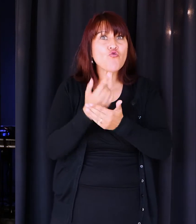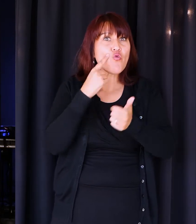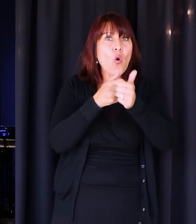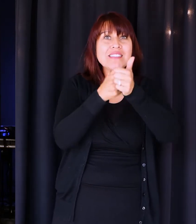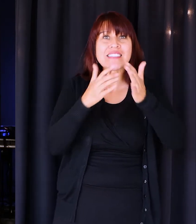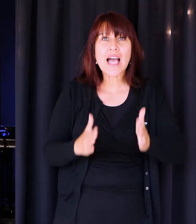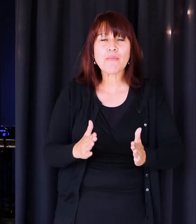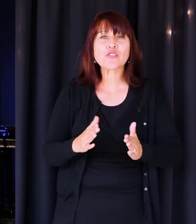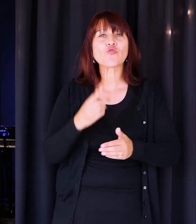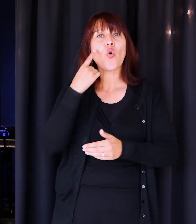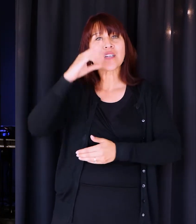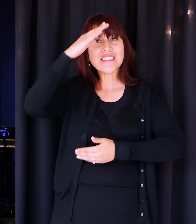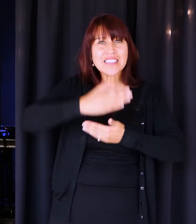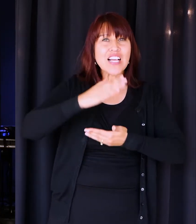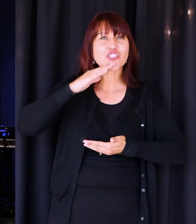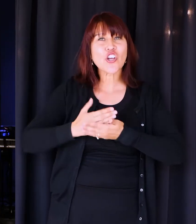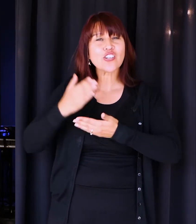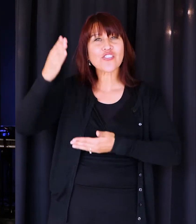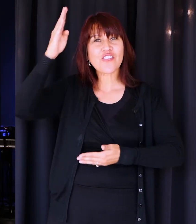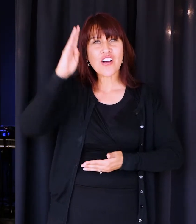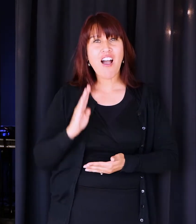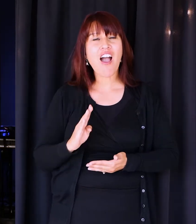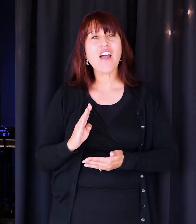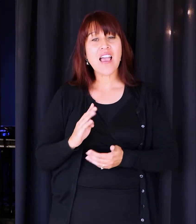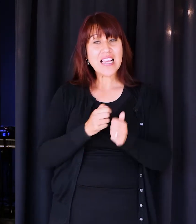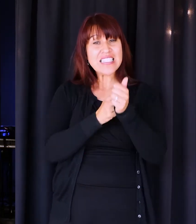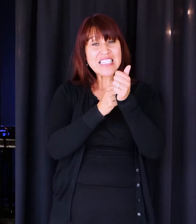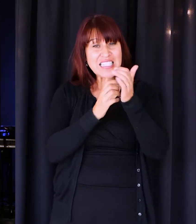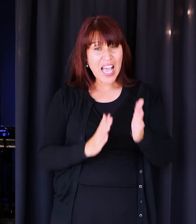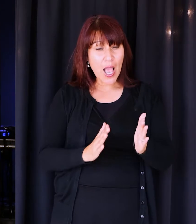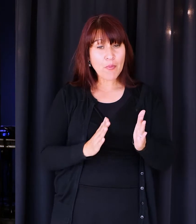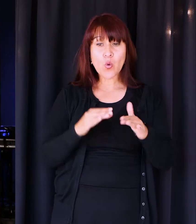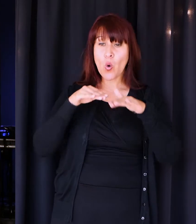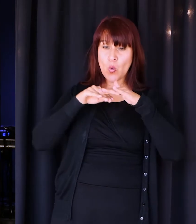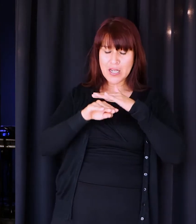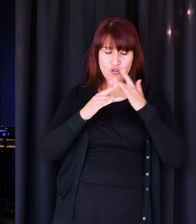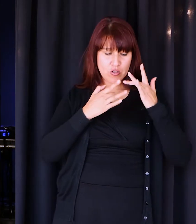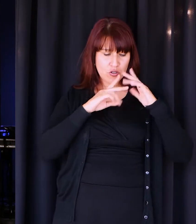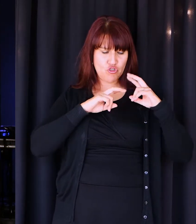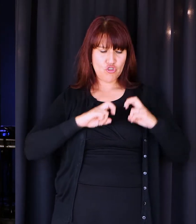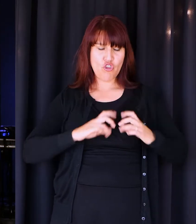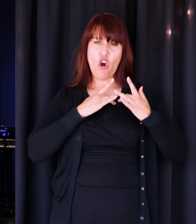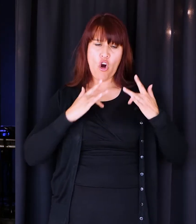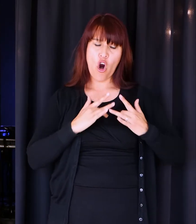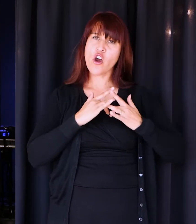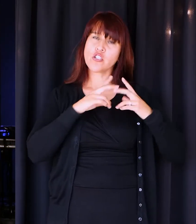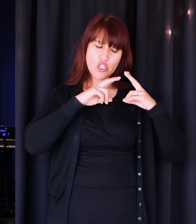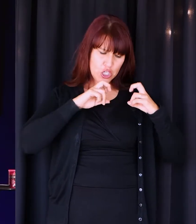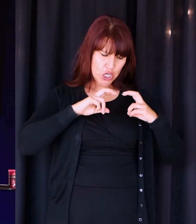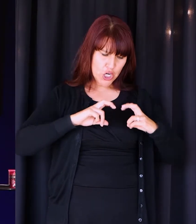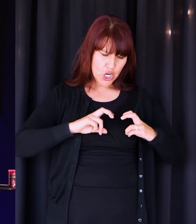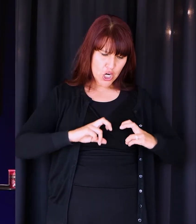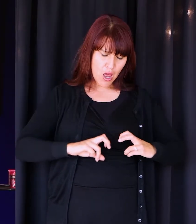to, to sons and daughters of God. And a disciple, Jesus said, will go into their heart. We'll inspect their heart.